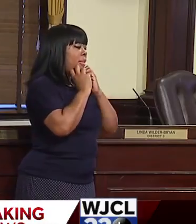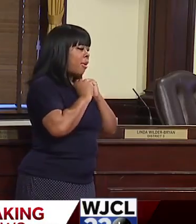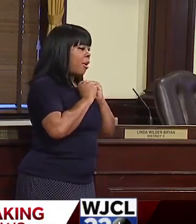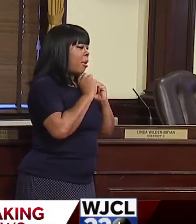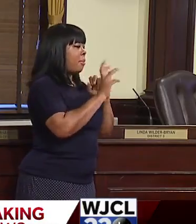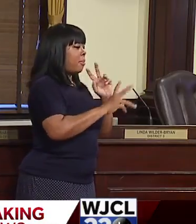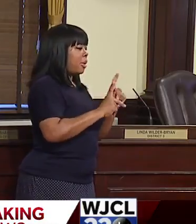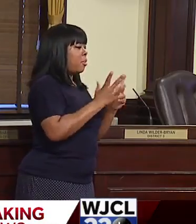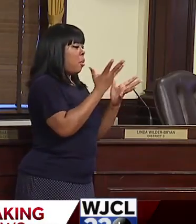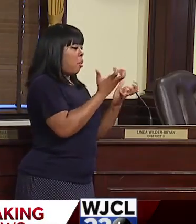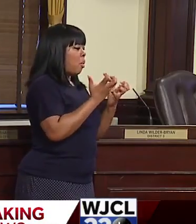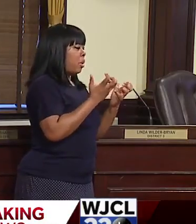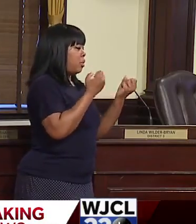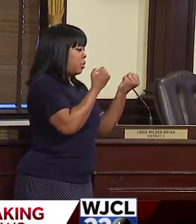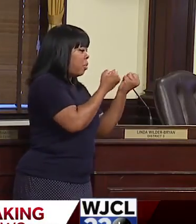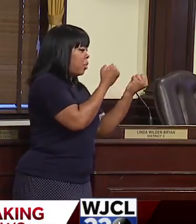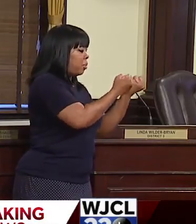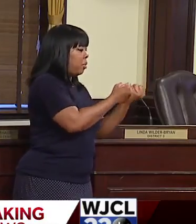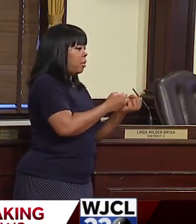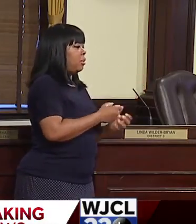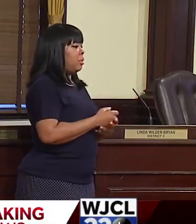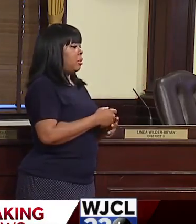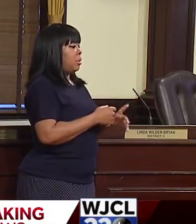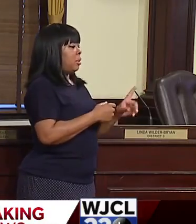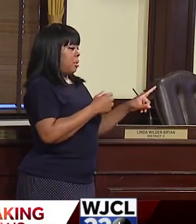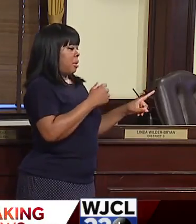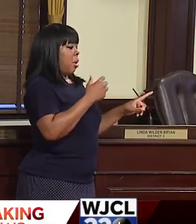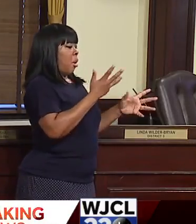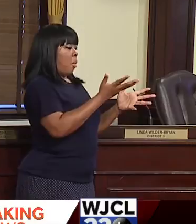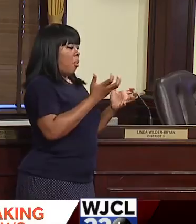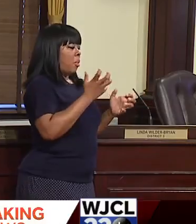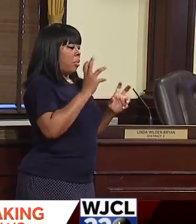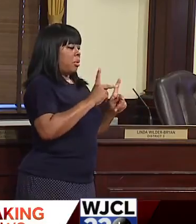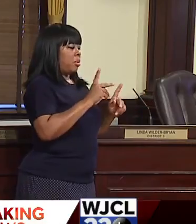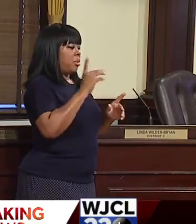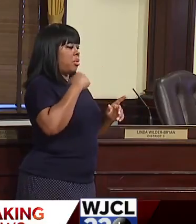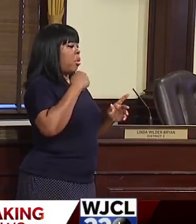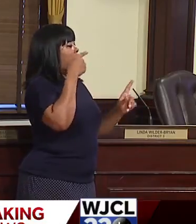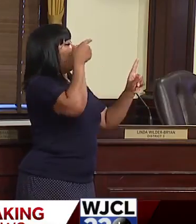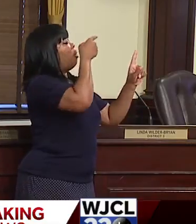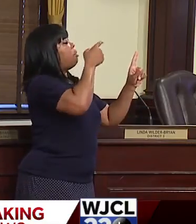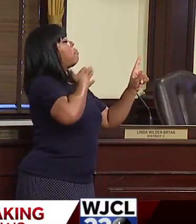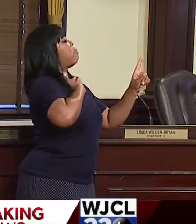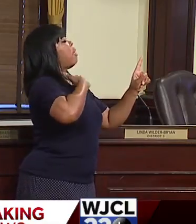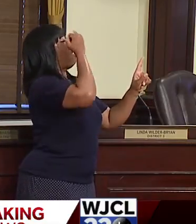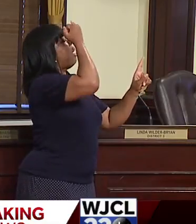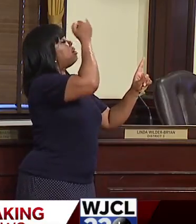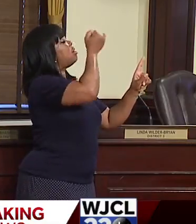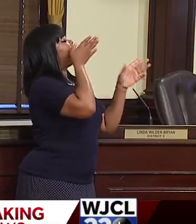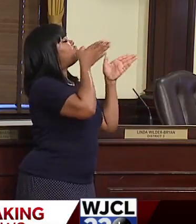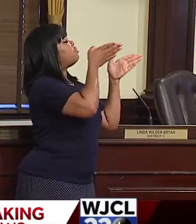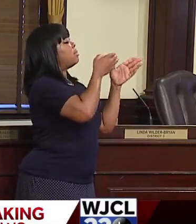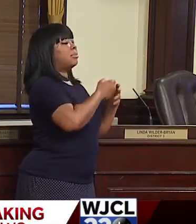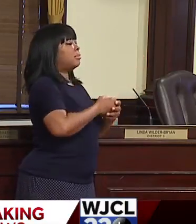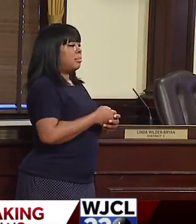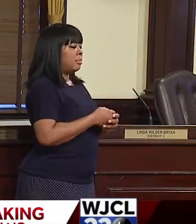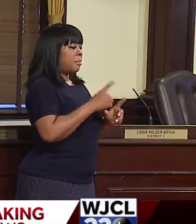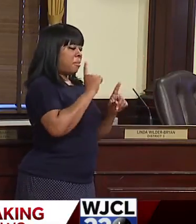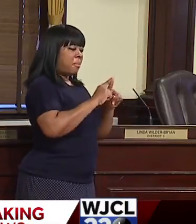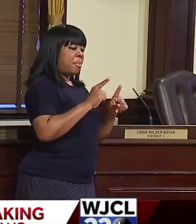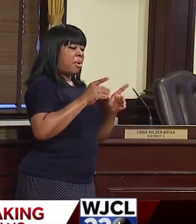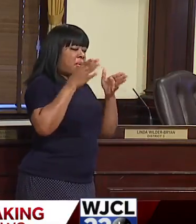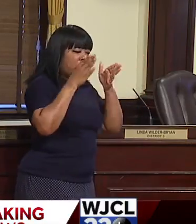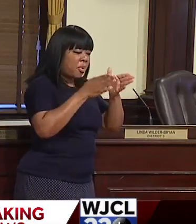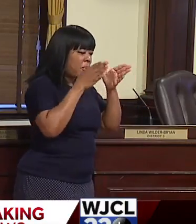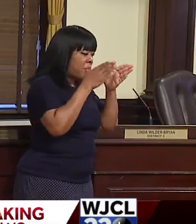interested in not about ideas, but I really want to see a demonstrated track record of someone who has been able to address some of the